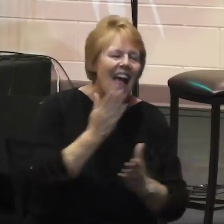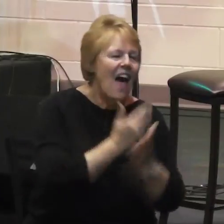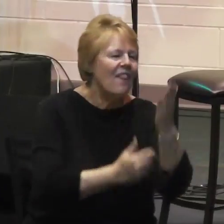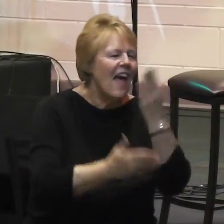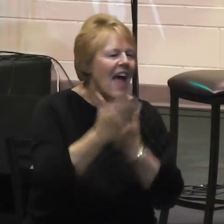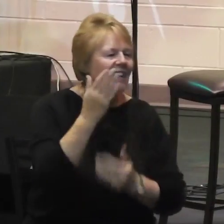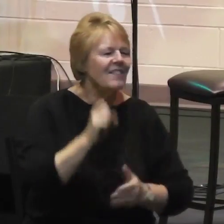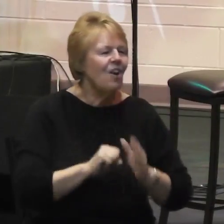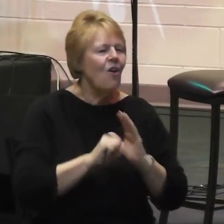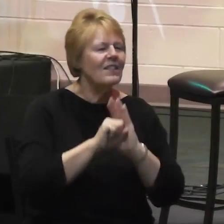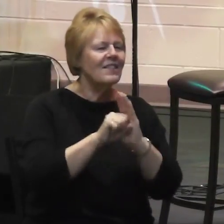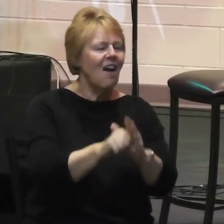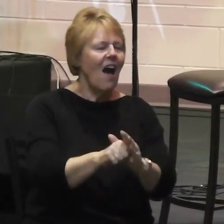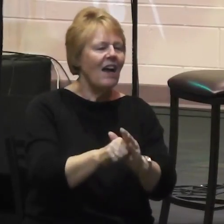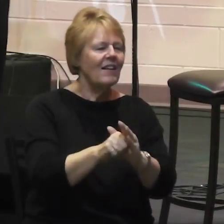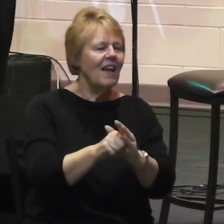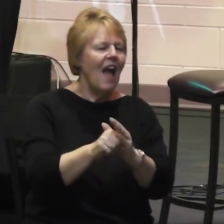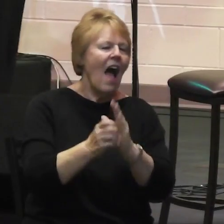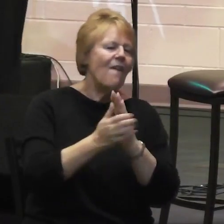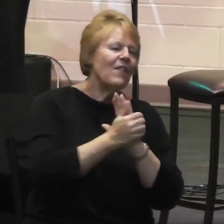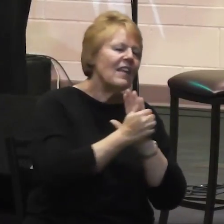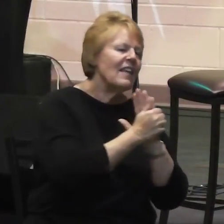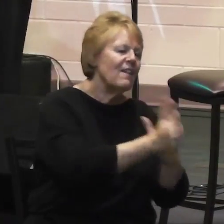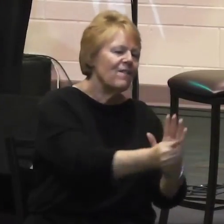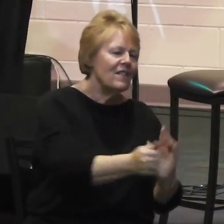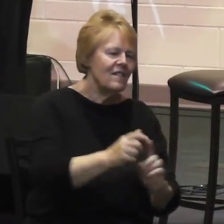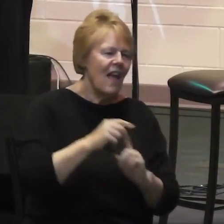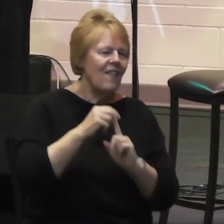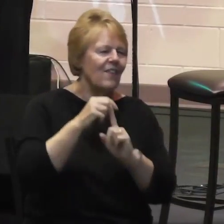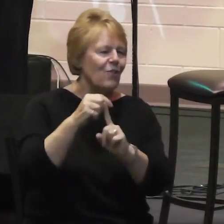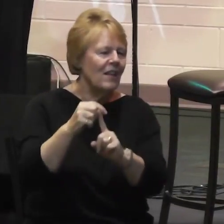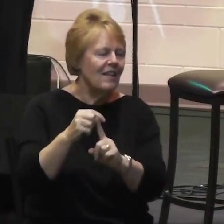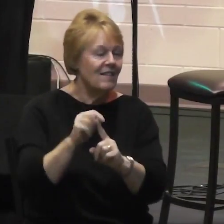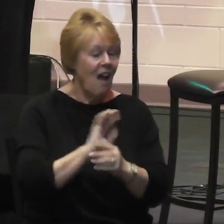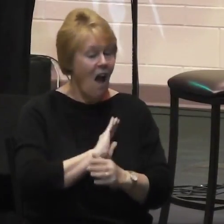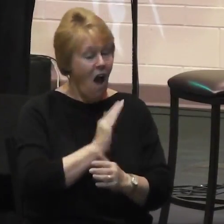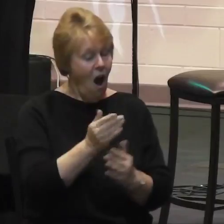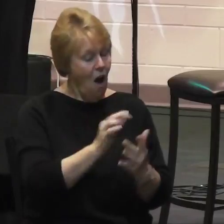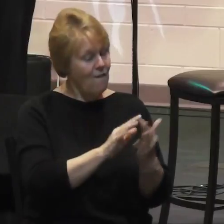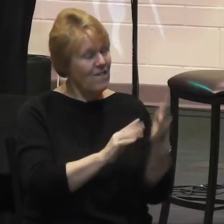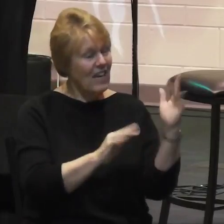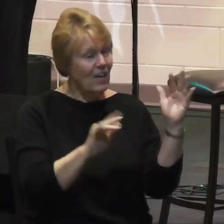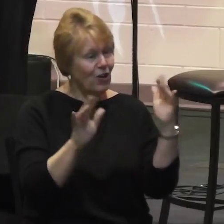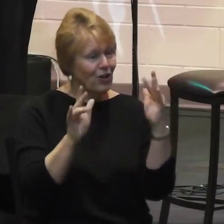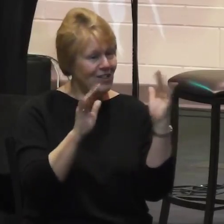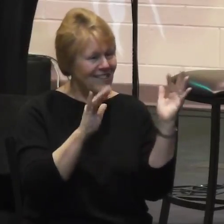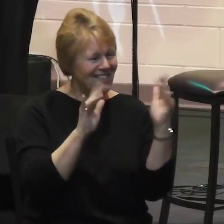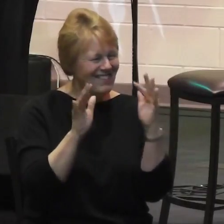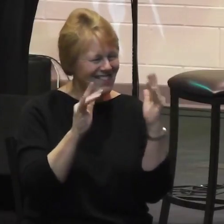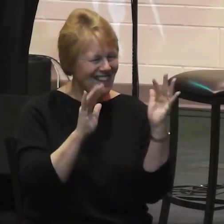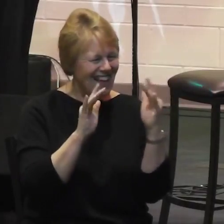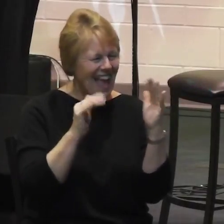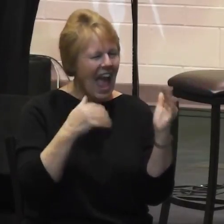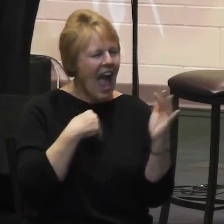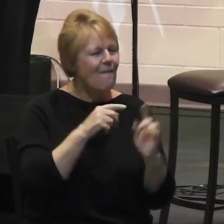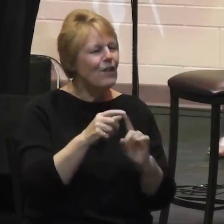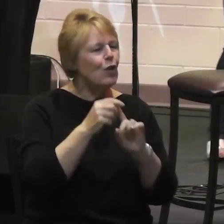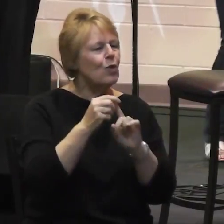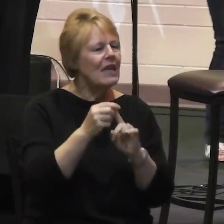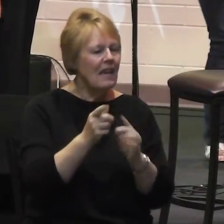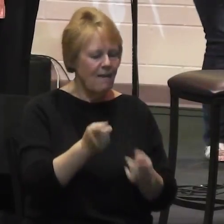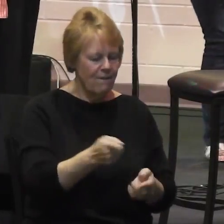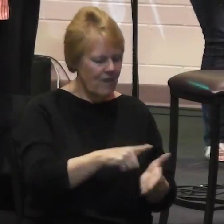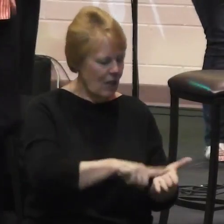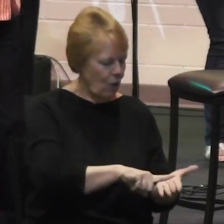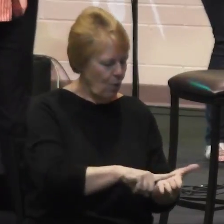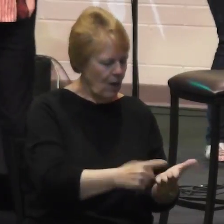of the giftedness, the uniquenesses. You know, our fingers have unique fingerprints. Our hands